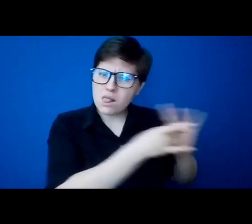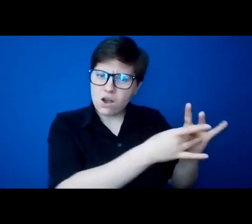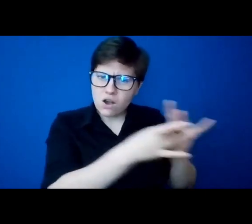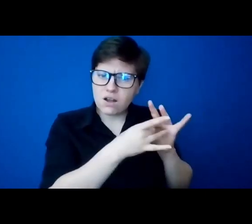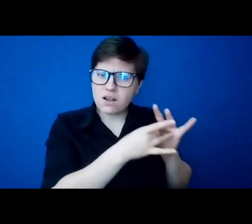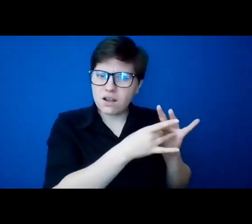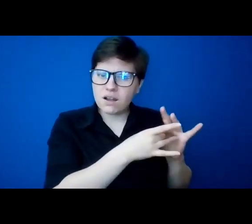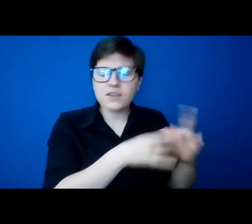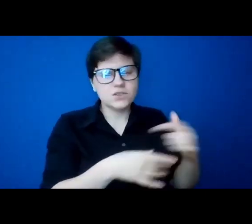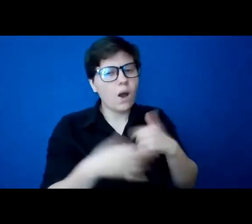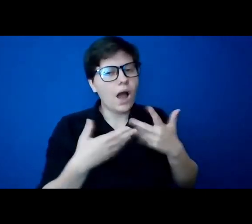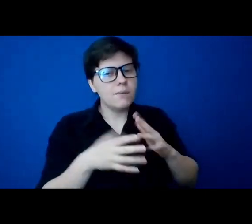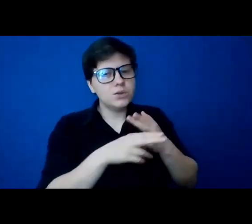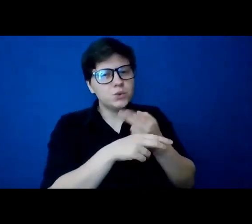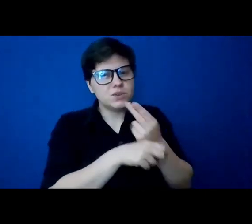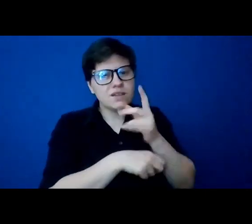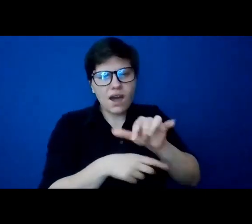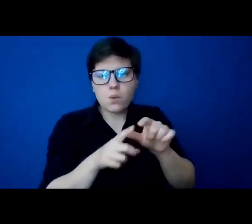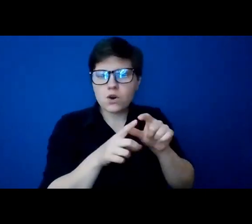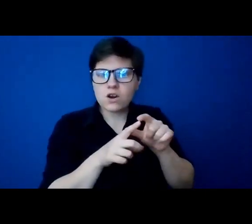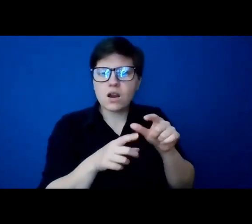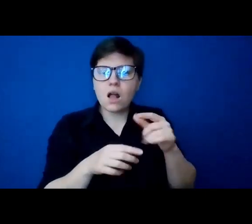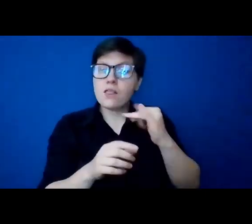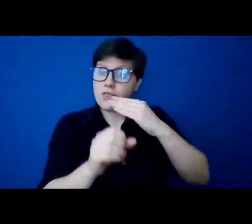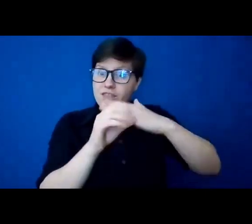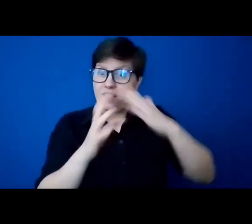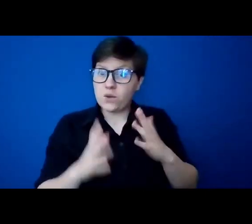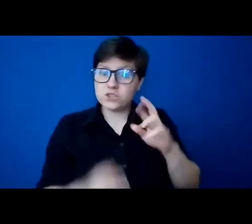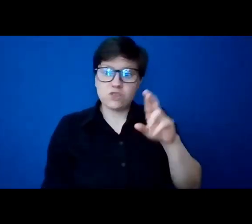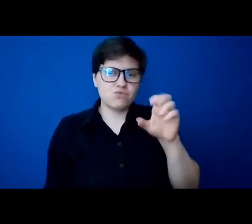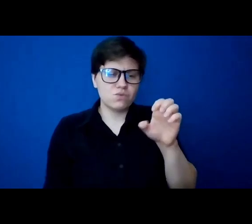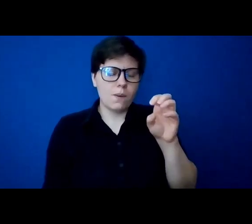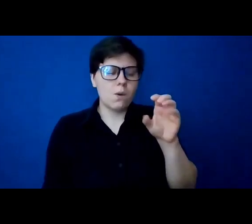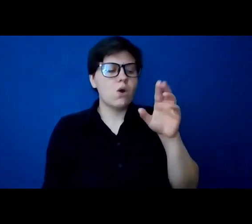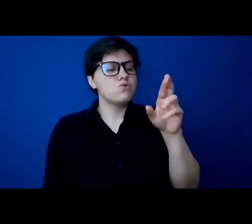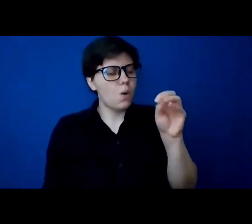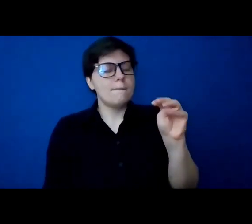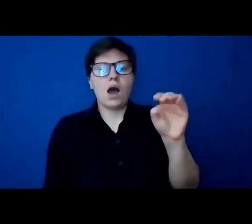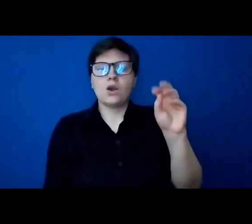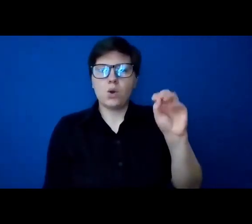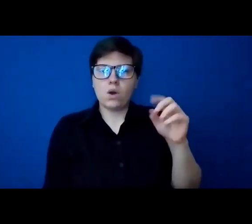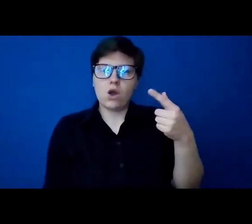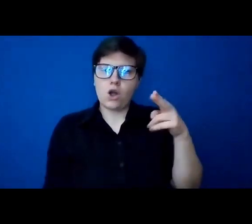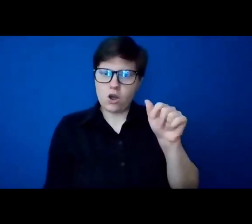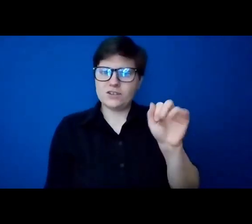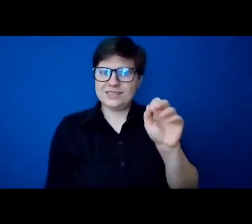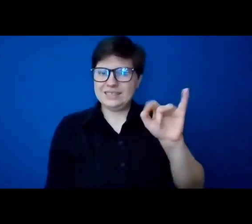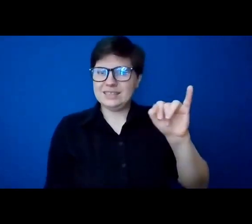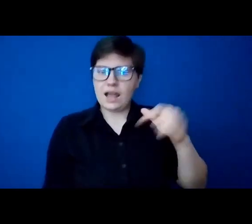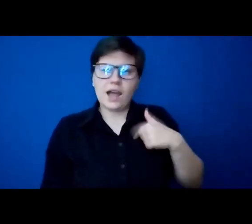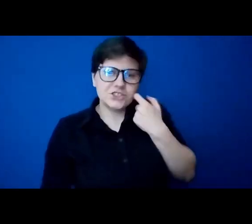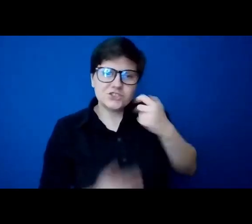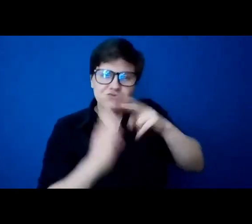that any time I could. The theologian, Romano Guardini, a very fine theologian, I just read a book on his